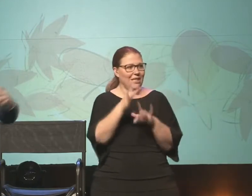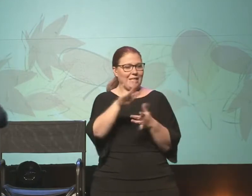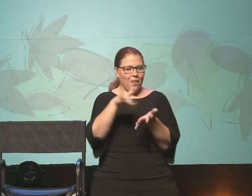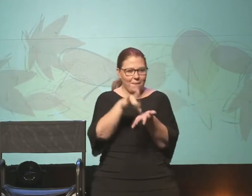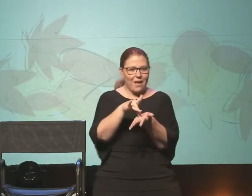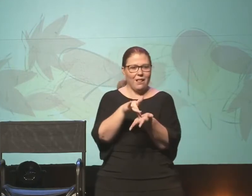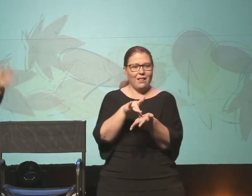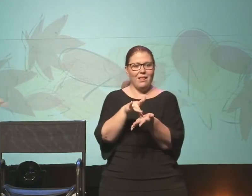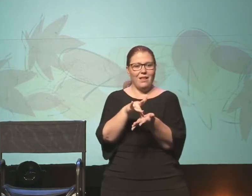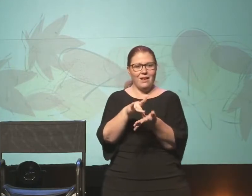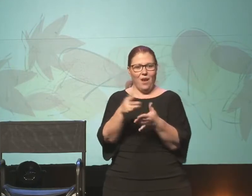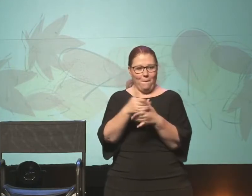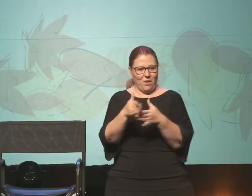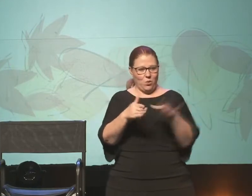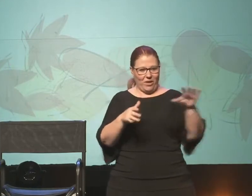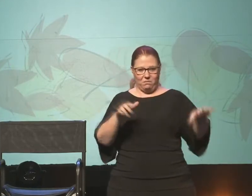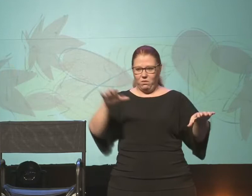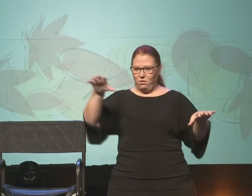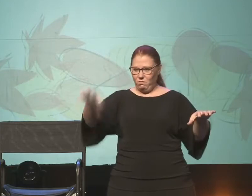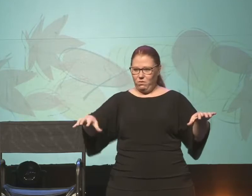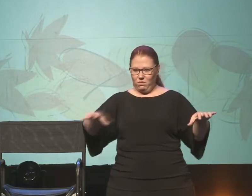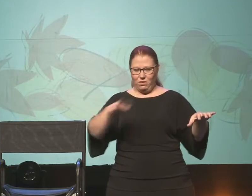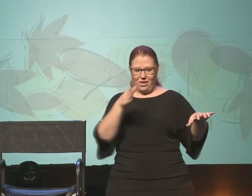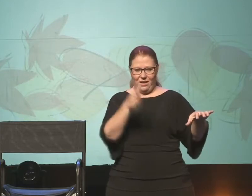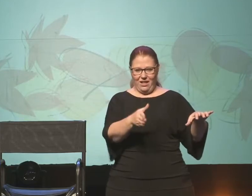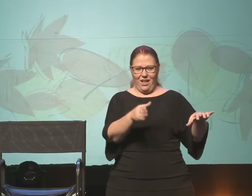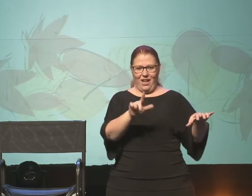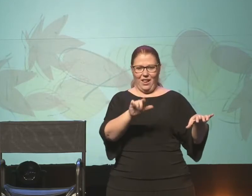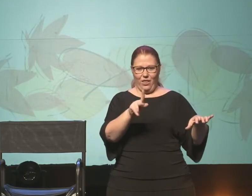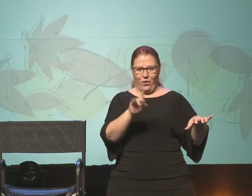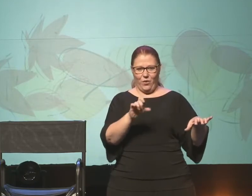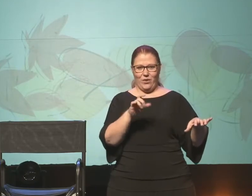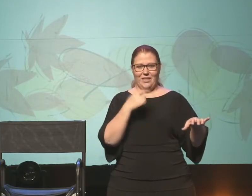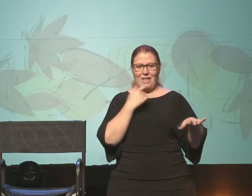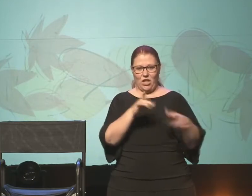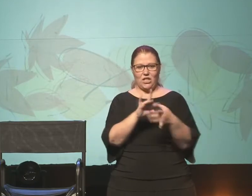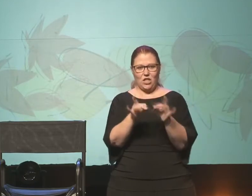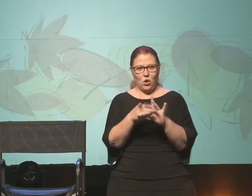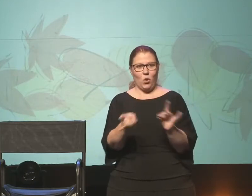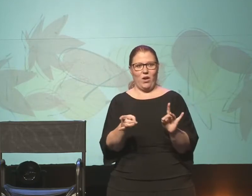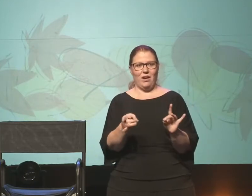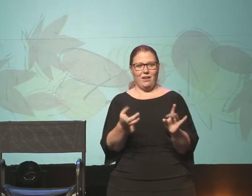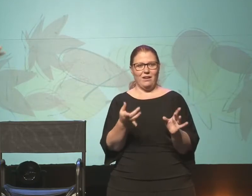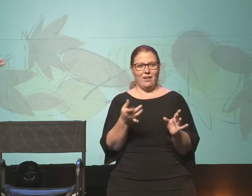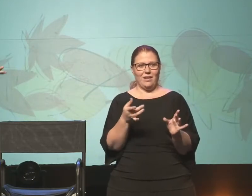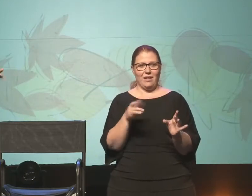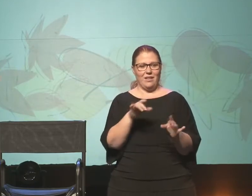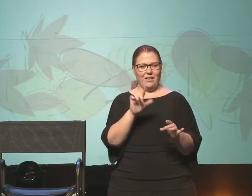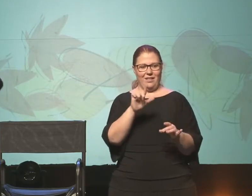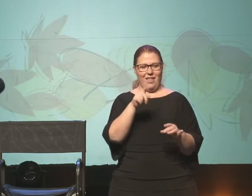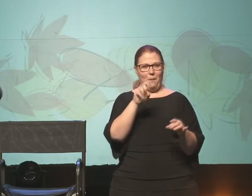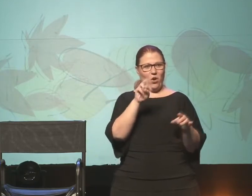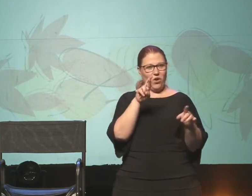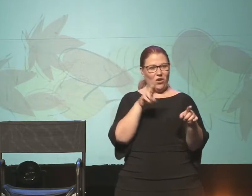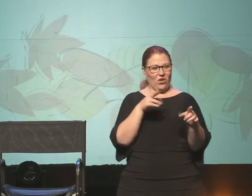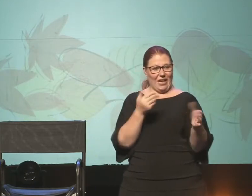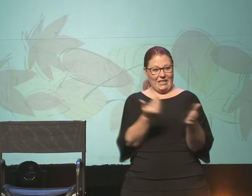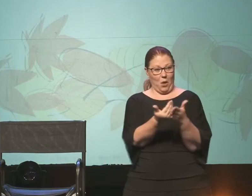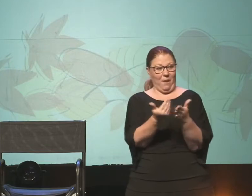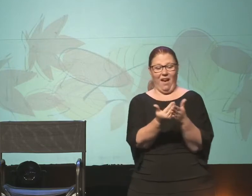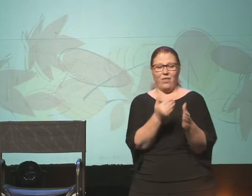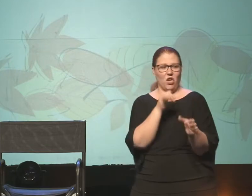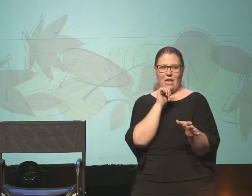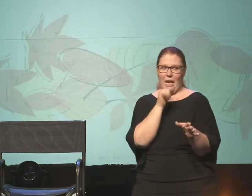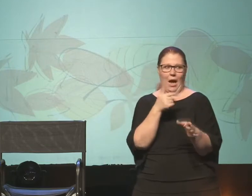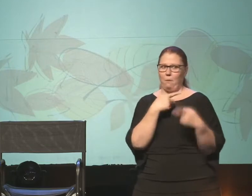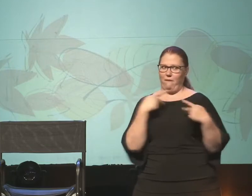middle of between Samaria and Jerusalem when Luke tells this incident. There's lepers nearby, which I'm telling you, there are not going